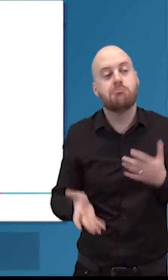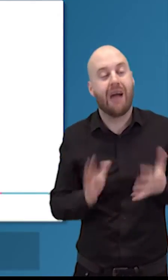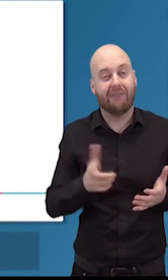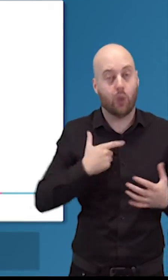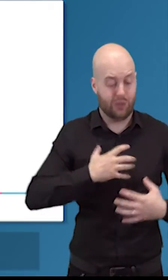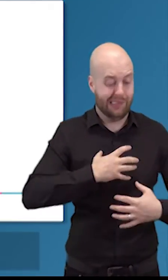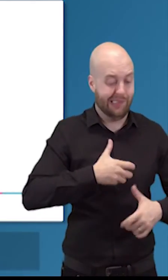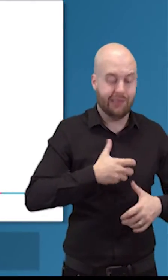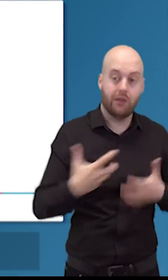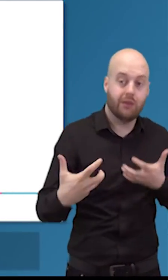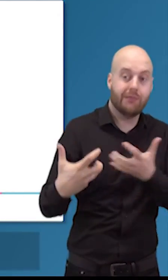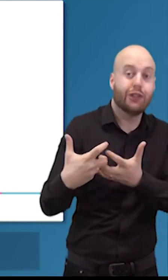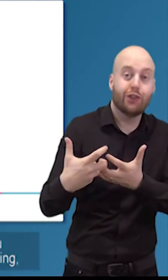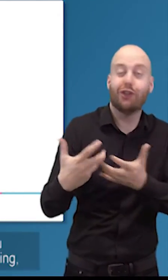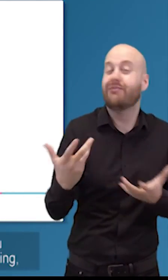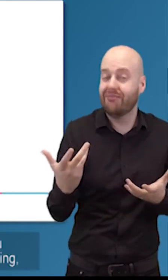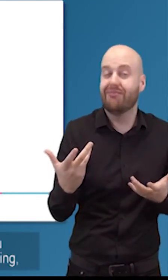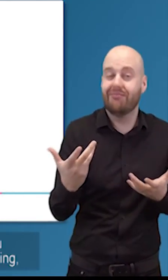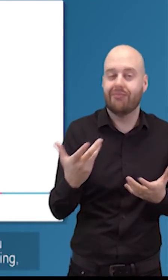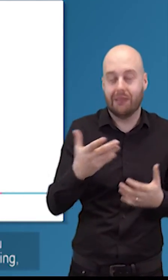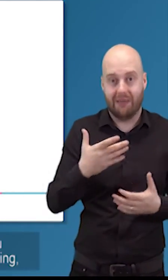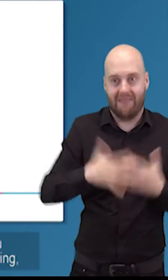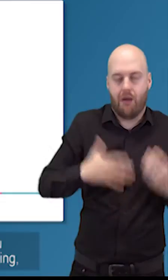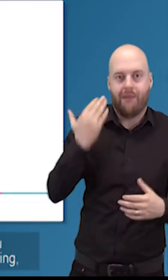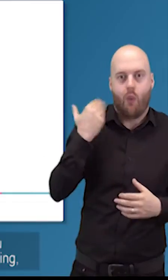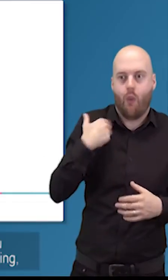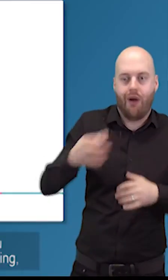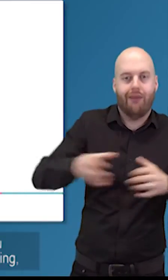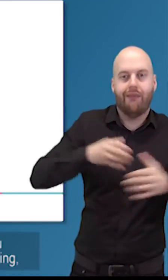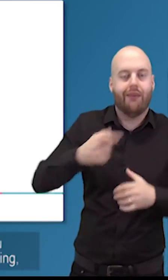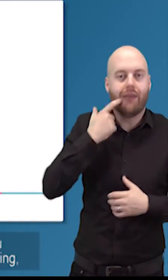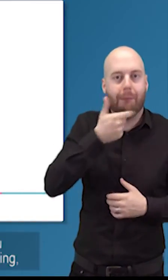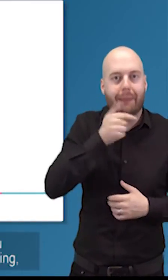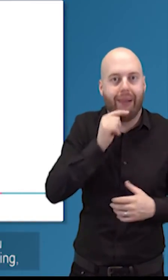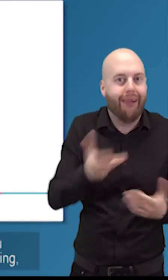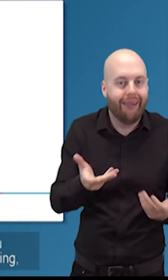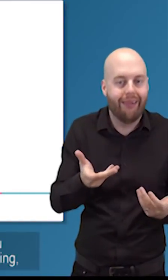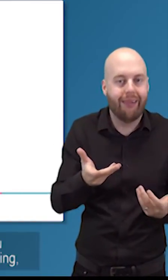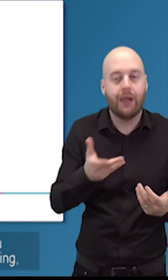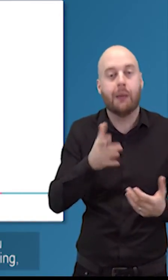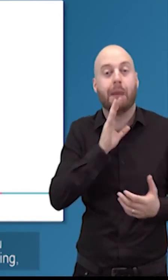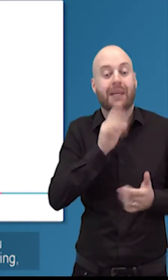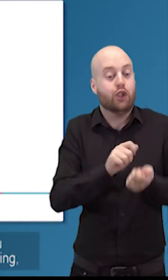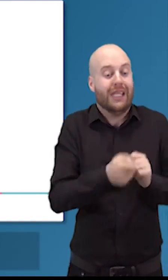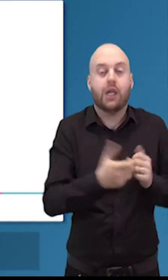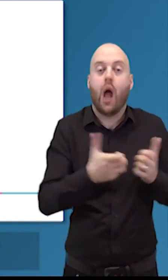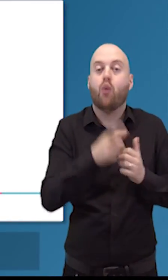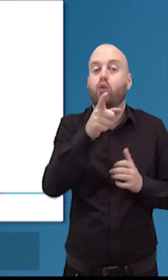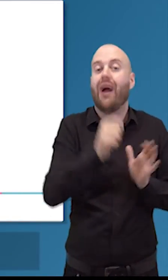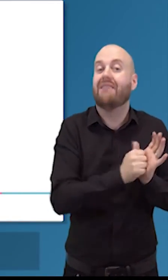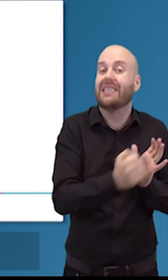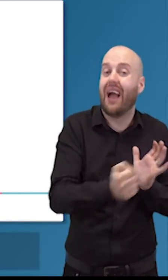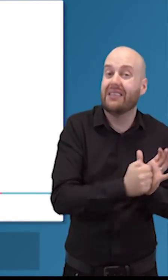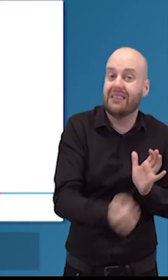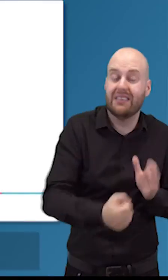possibly do something different if you haven't got young people in before you might need to consider the way you're advertising you